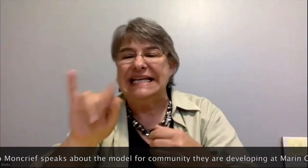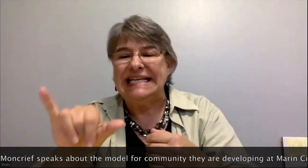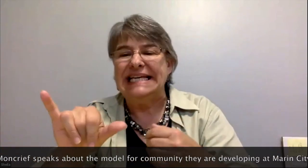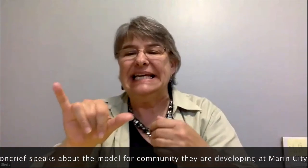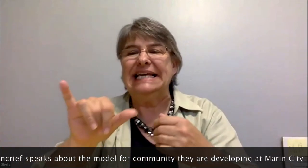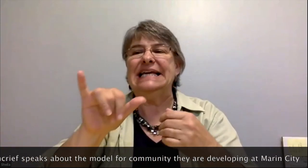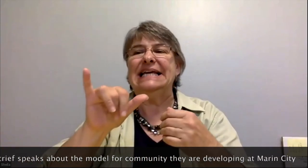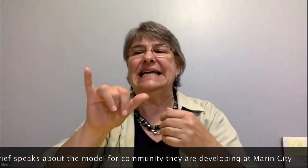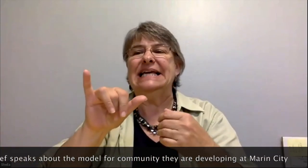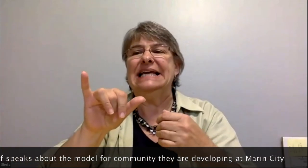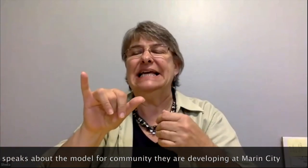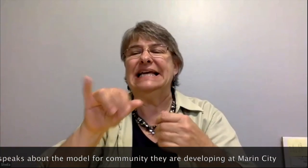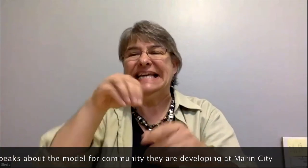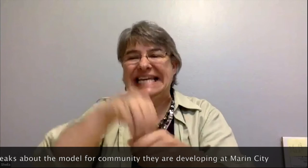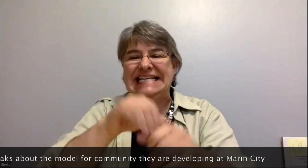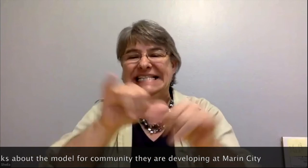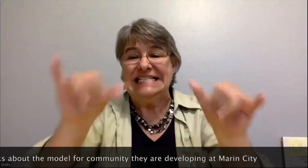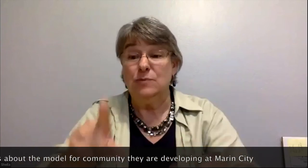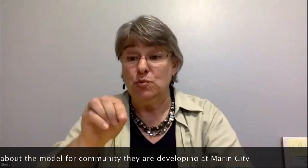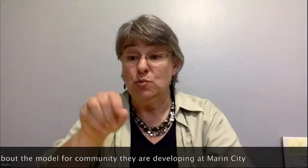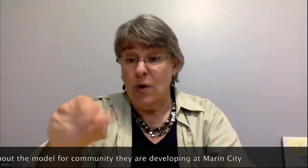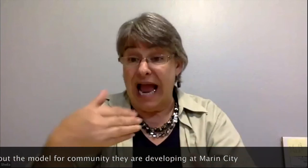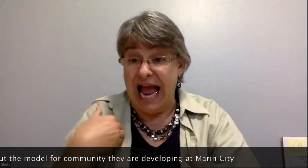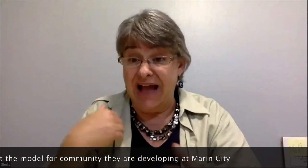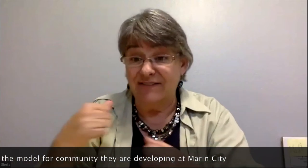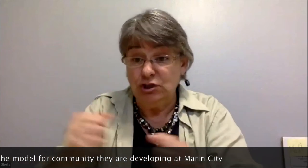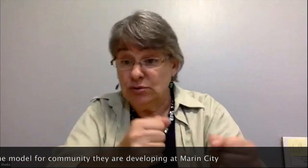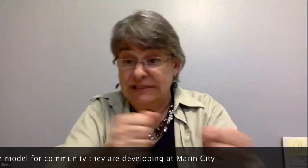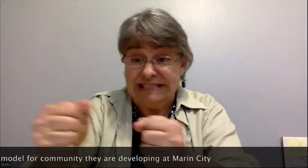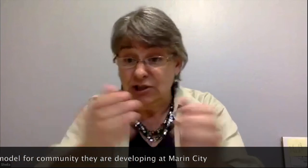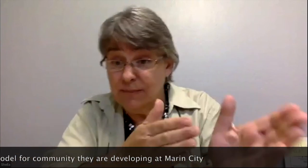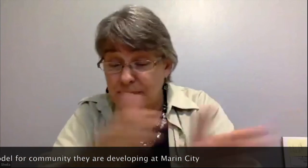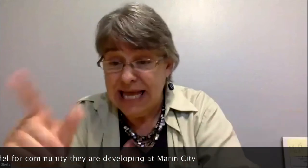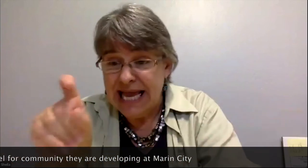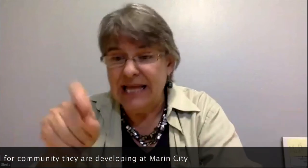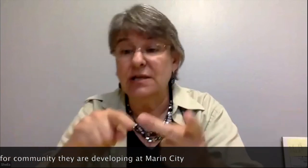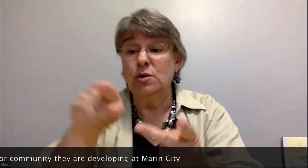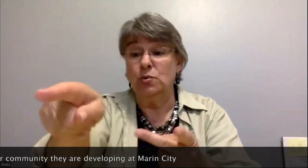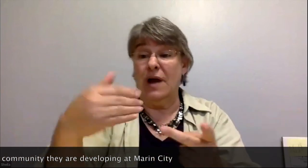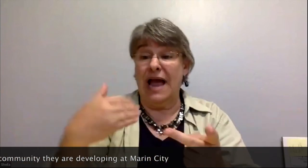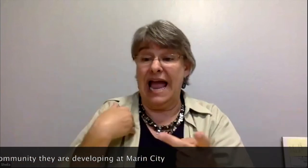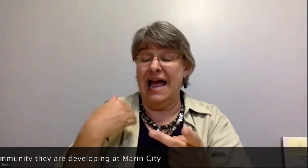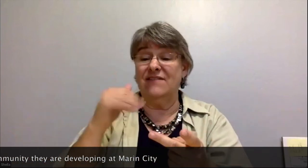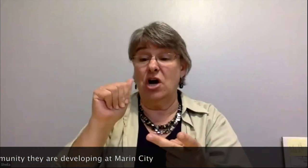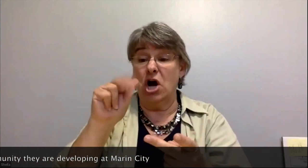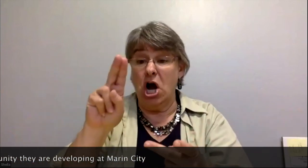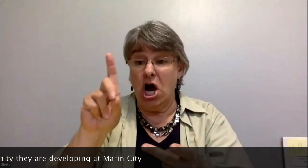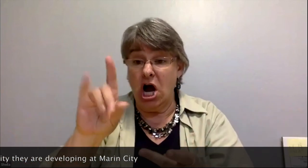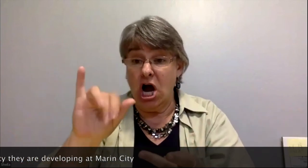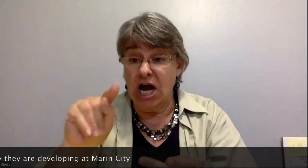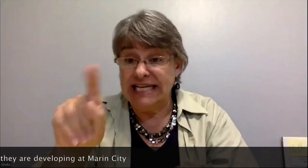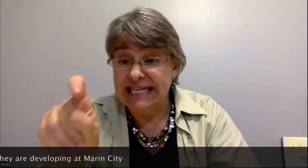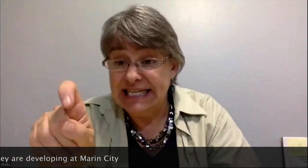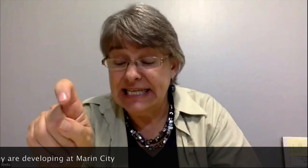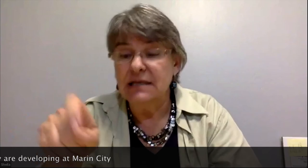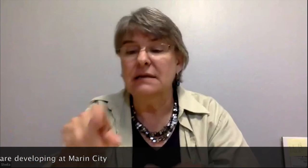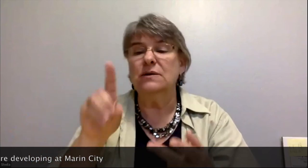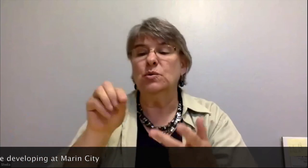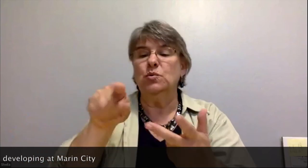system like do you have a strategic plan do you have an audit you know uh uh do you have an evaluation